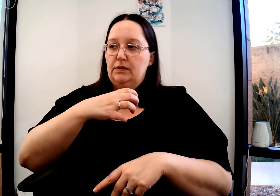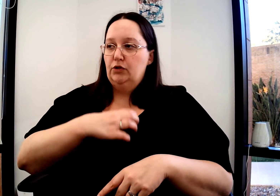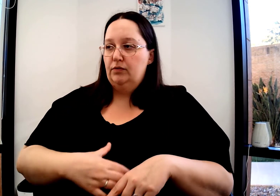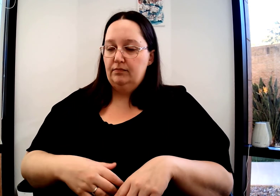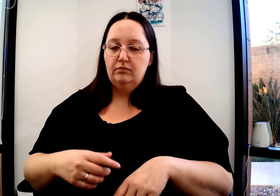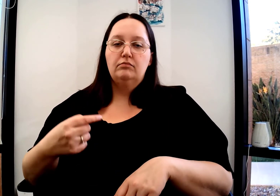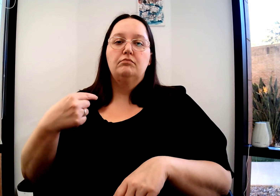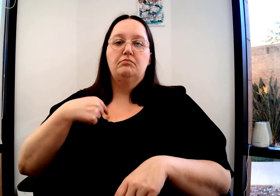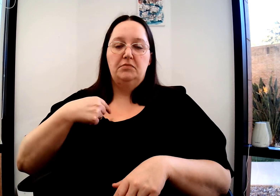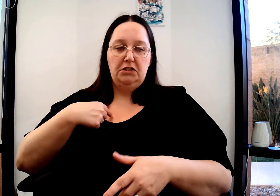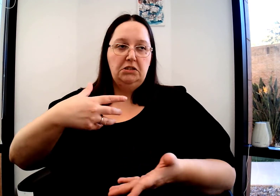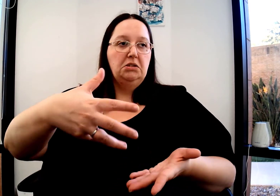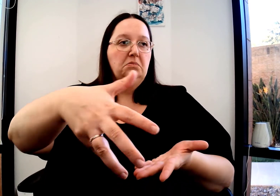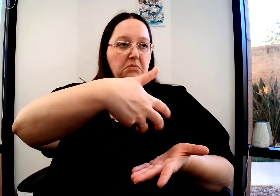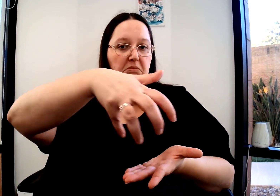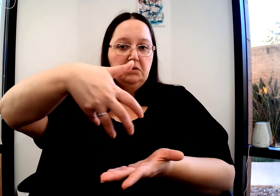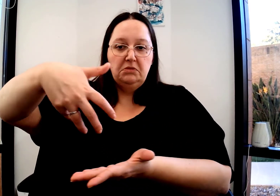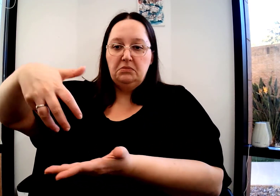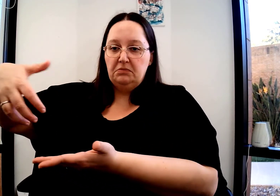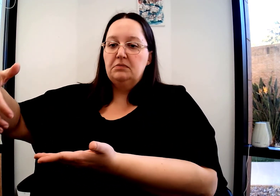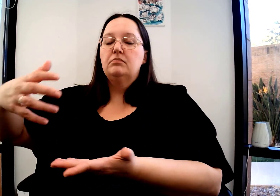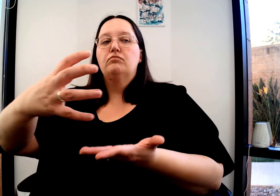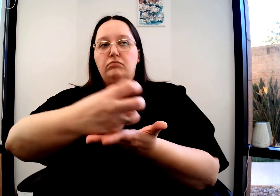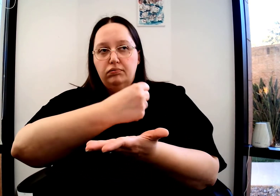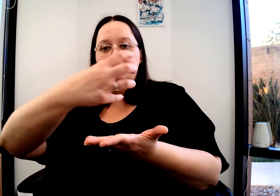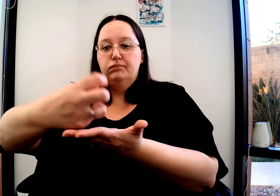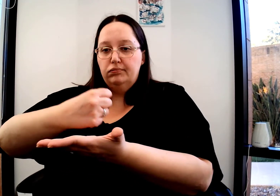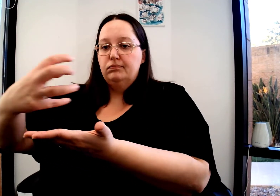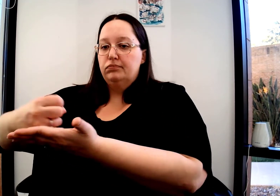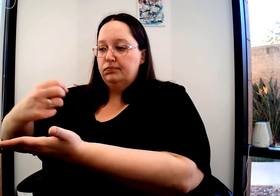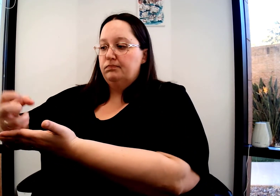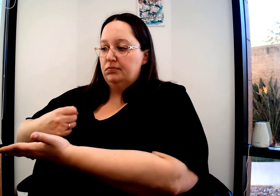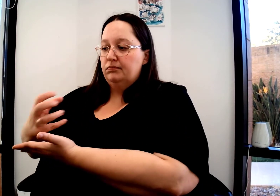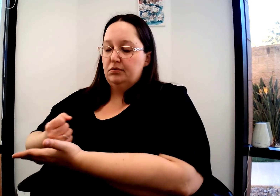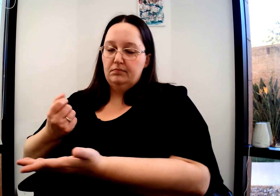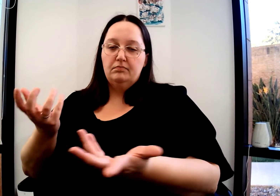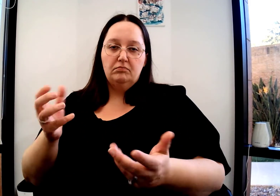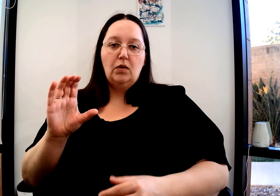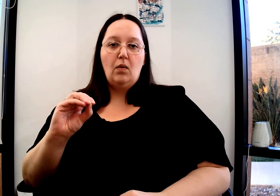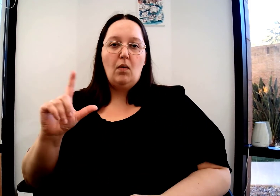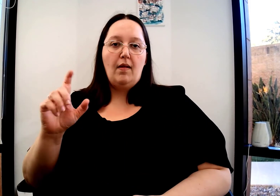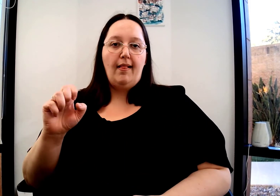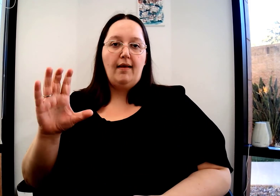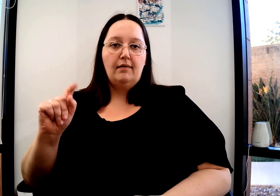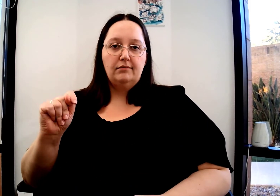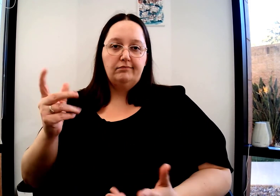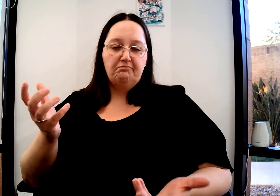for people who are hungry. Right? And I will collect them all. That's how I would sign them.